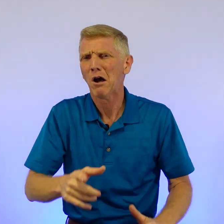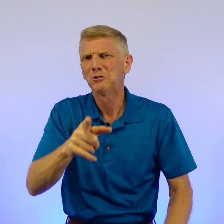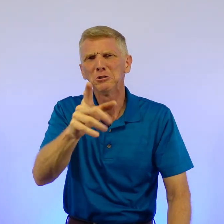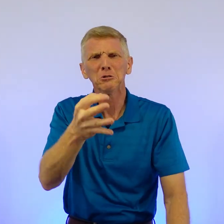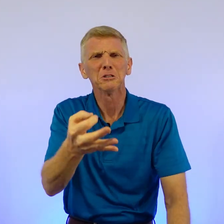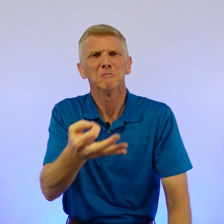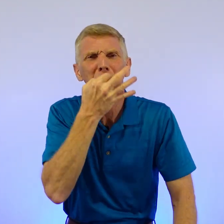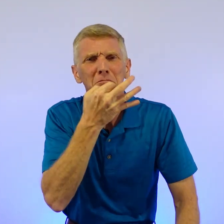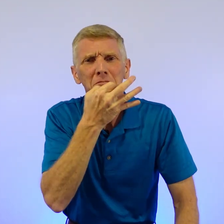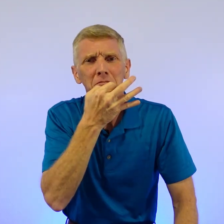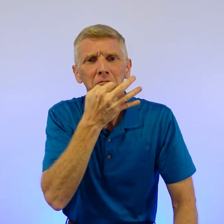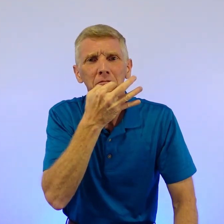you're a,